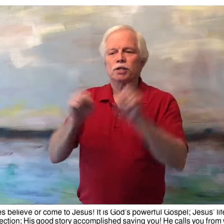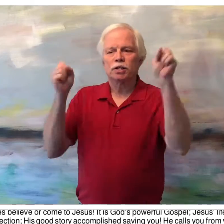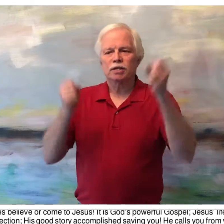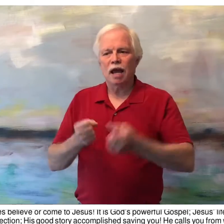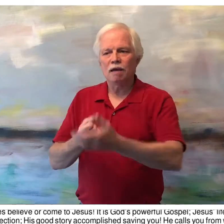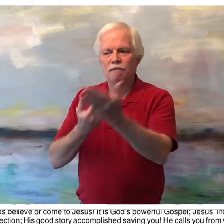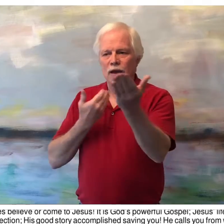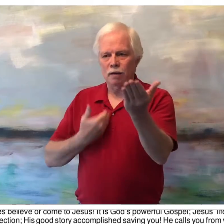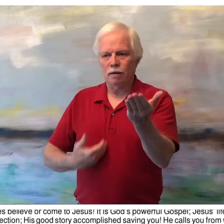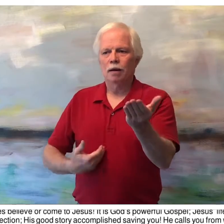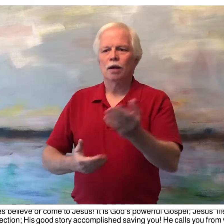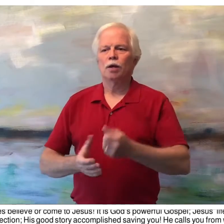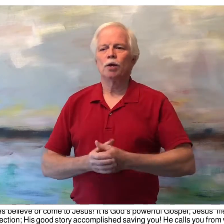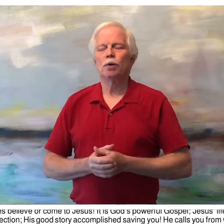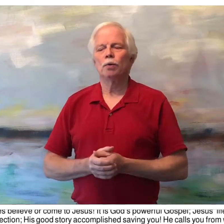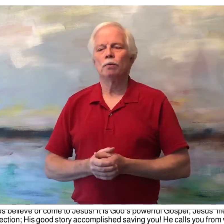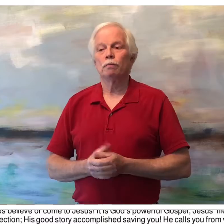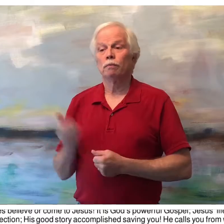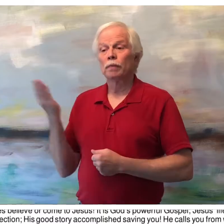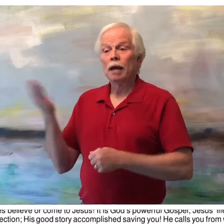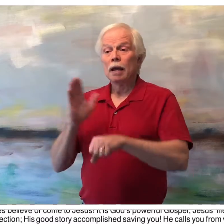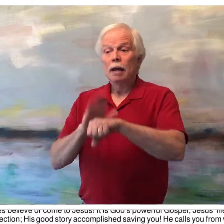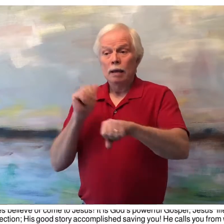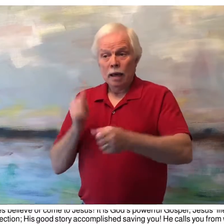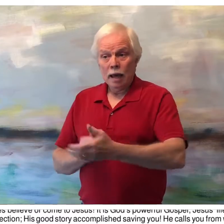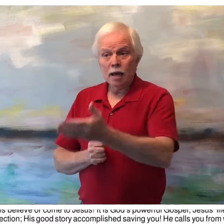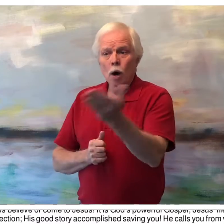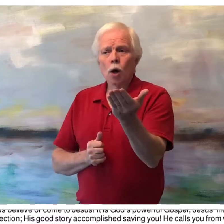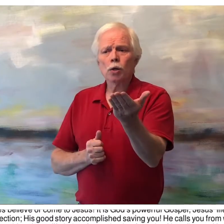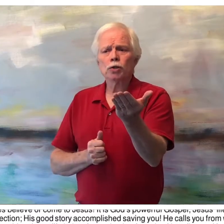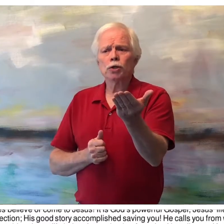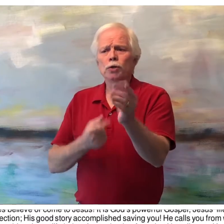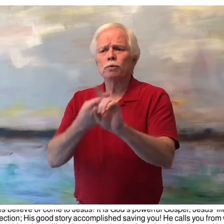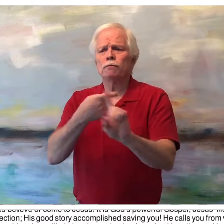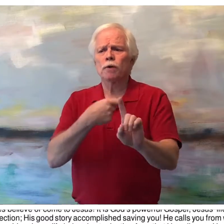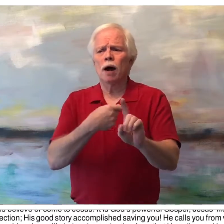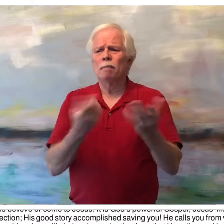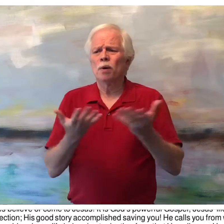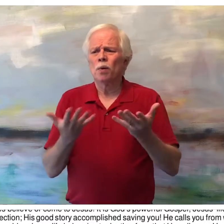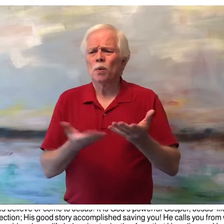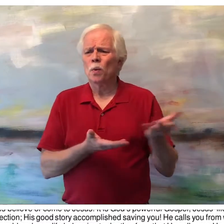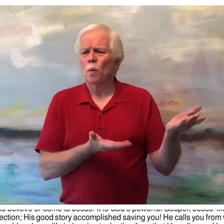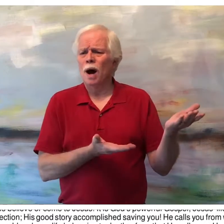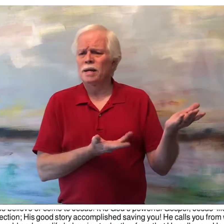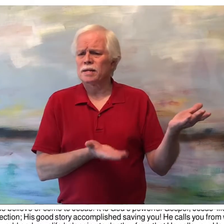saving you. He calls you from what?